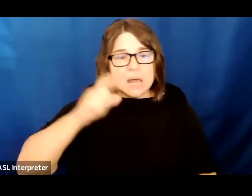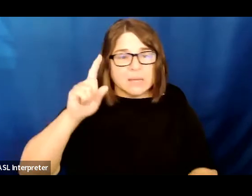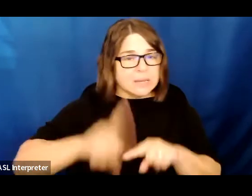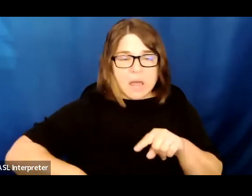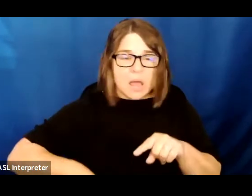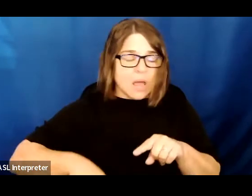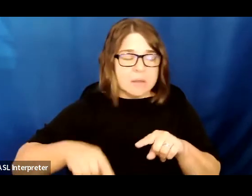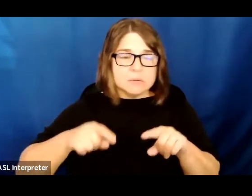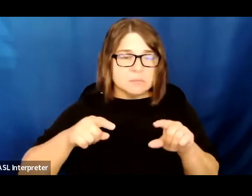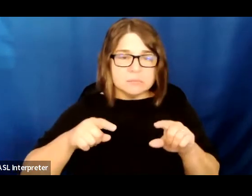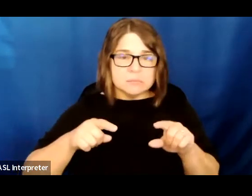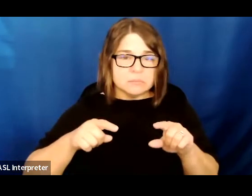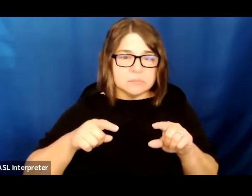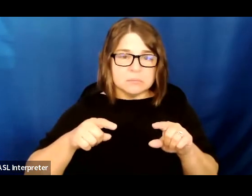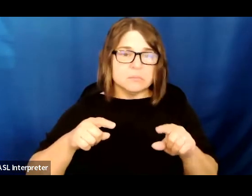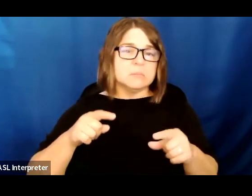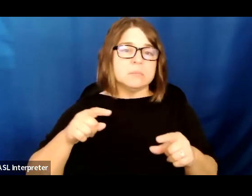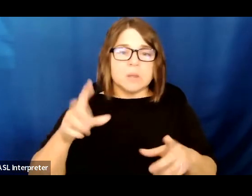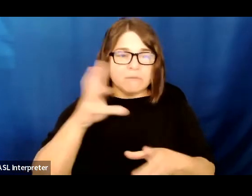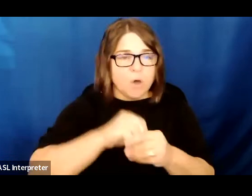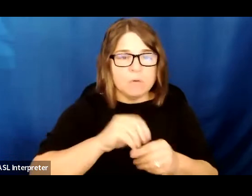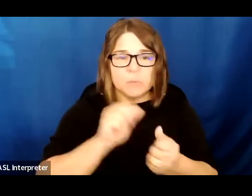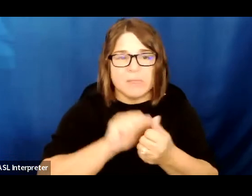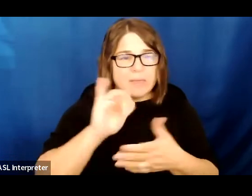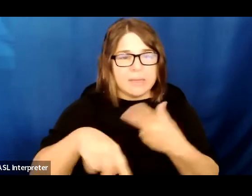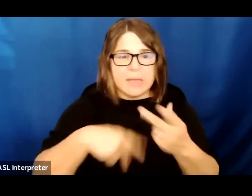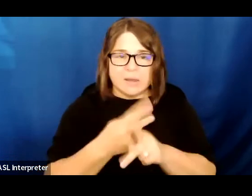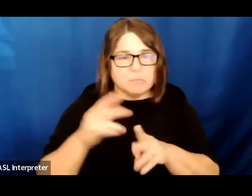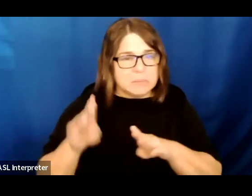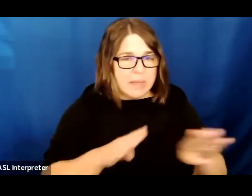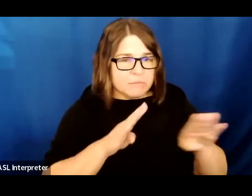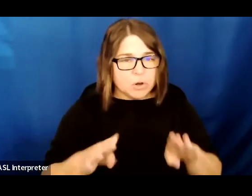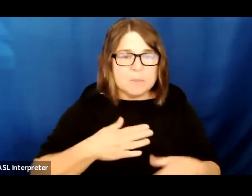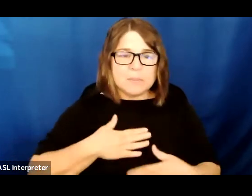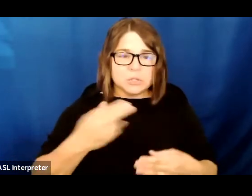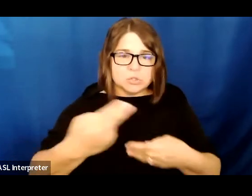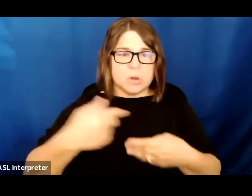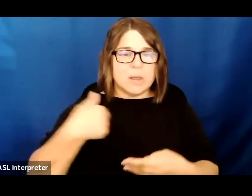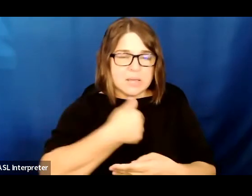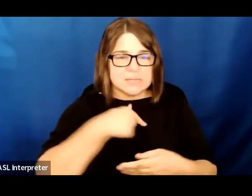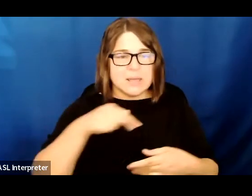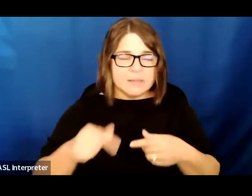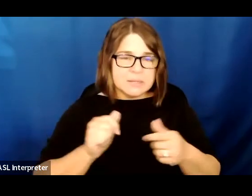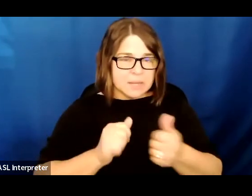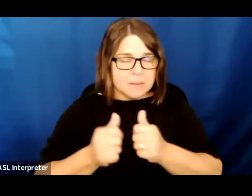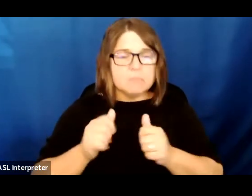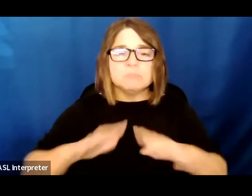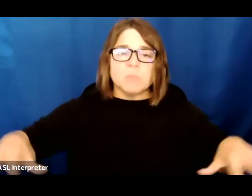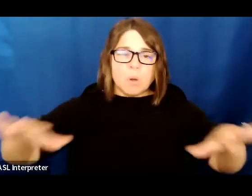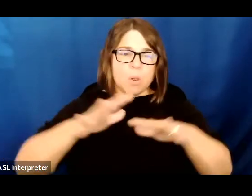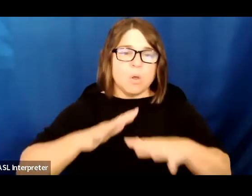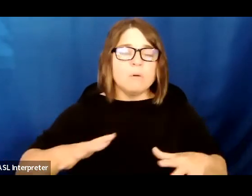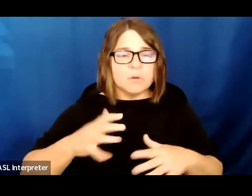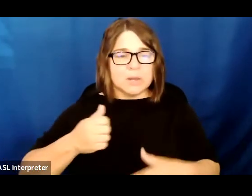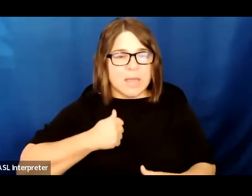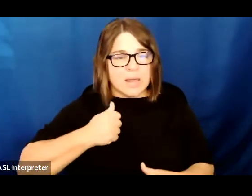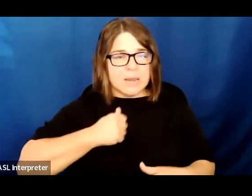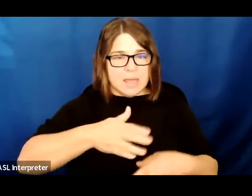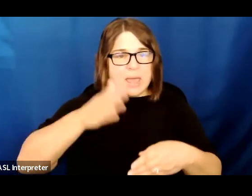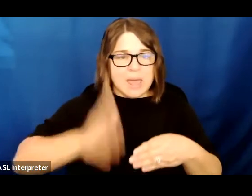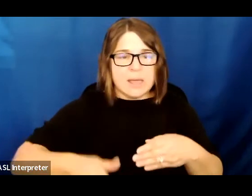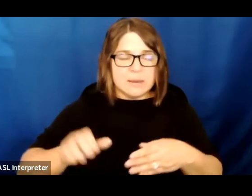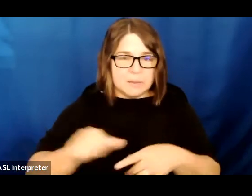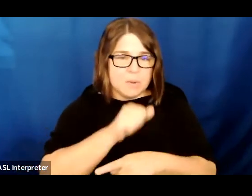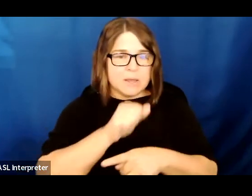detention, deportation, and unaccountability. Please join us in this campaign across Canada and end this practice